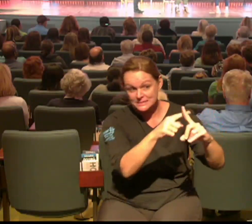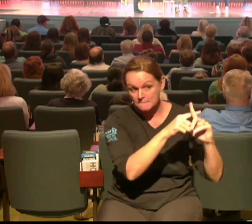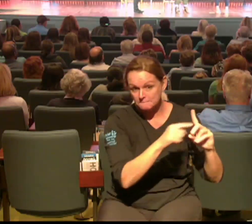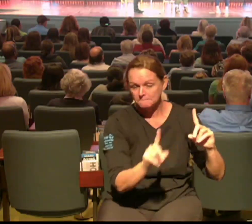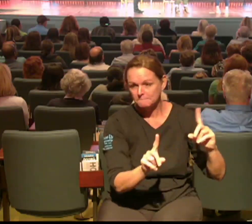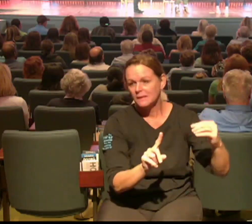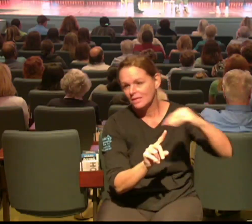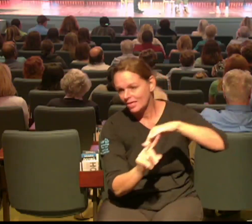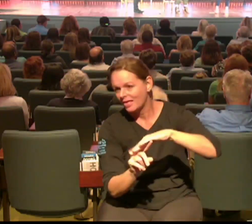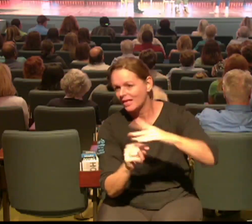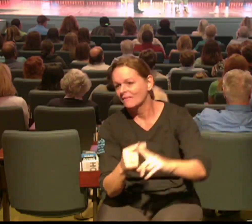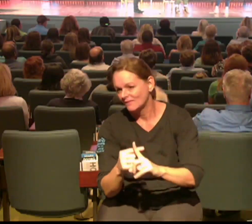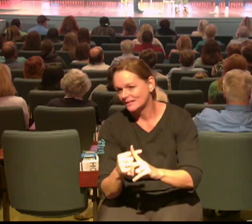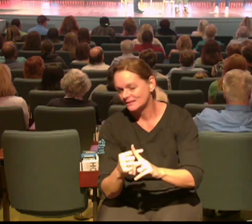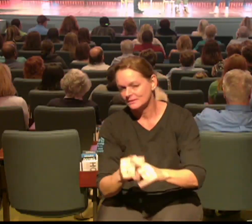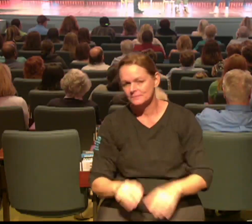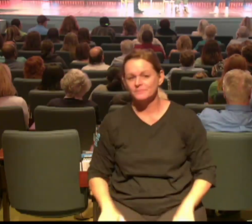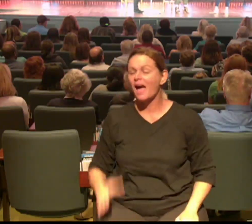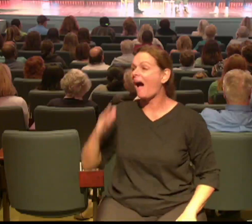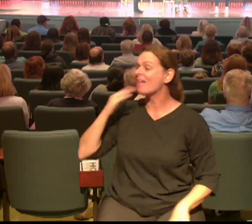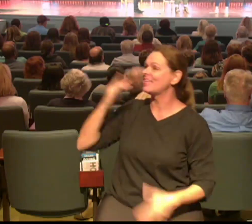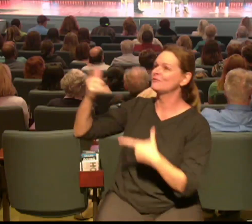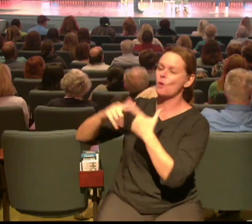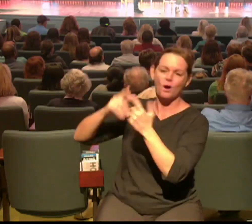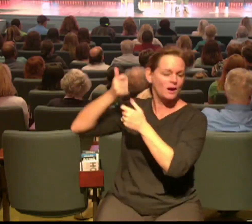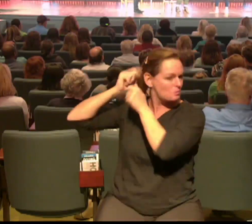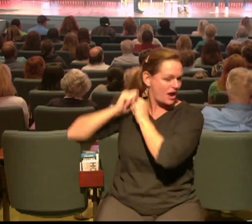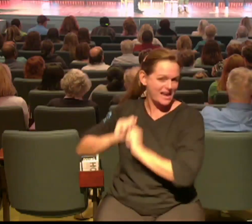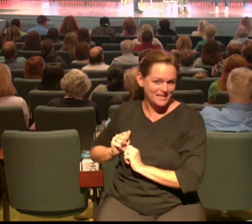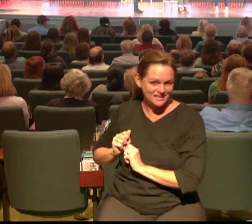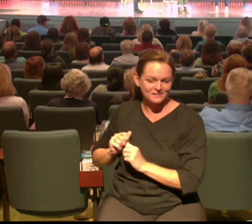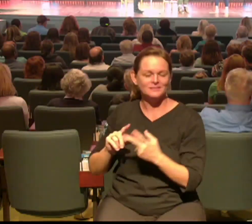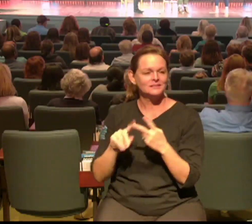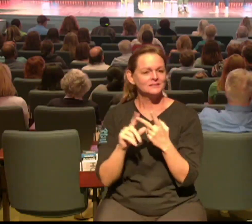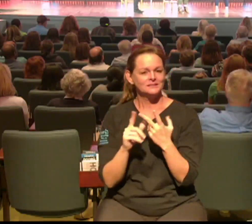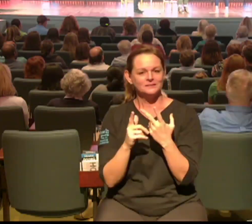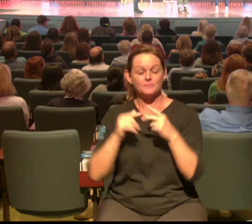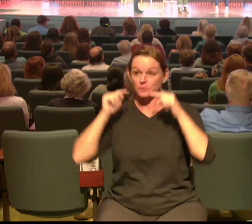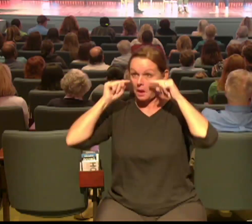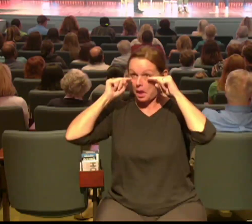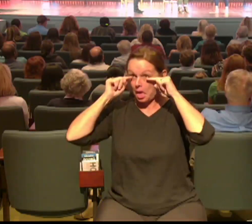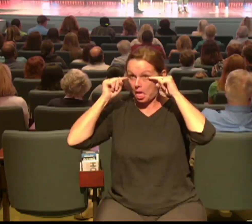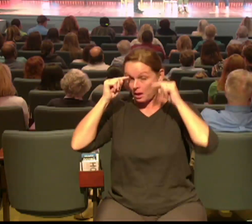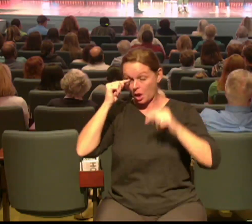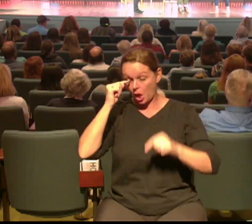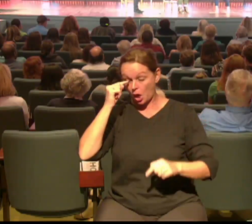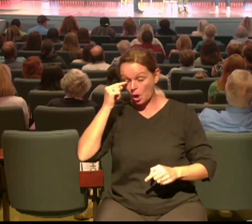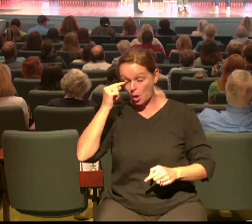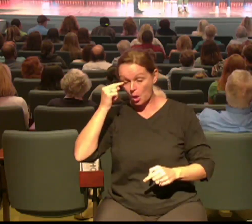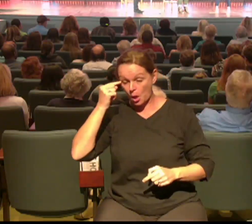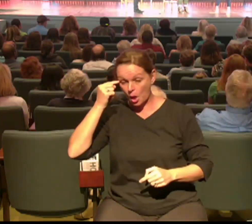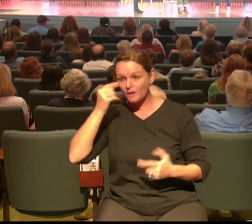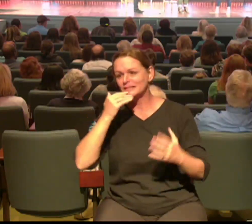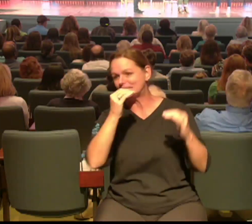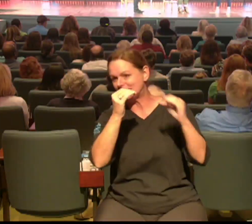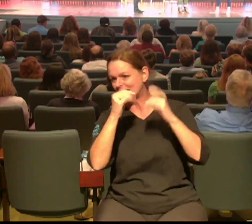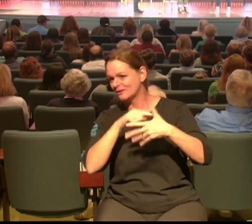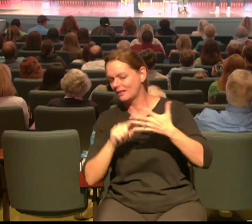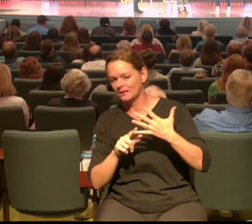teaching me to braid my hair or for teaching me how to apply eyeliner I can thank you for teaching me how to balance my checkbook or